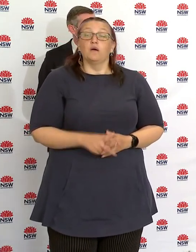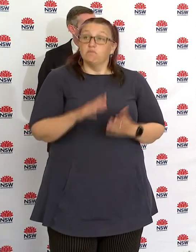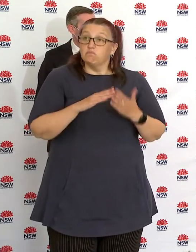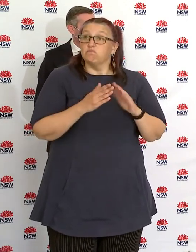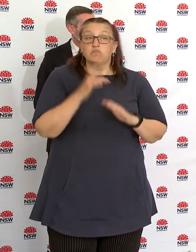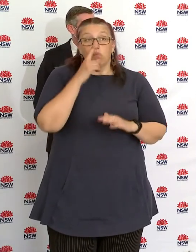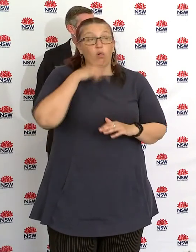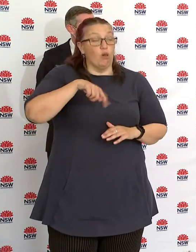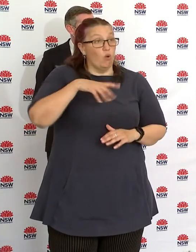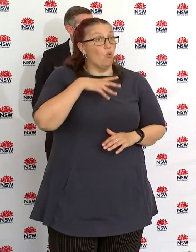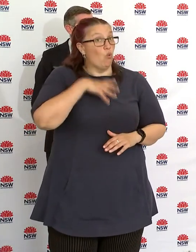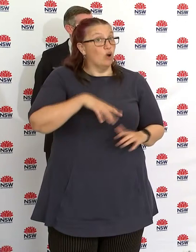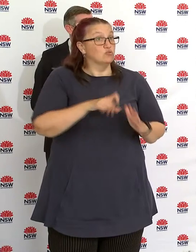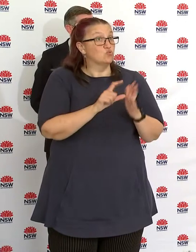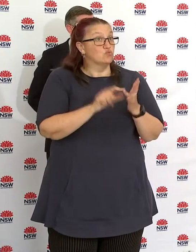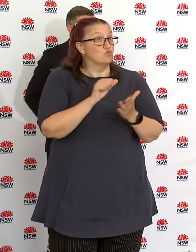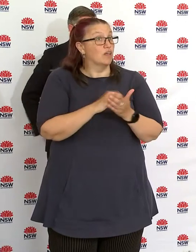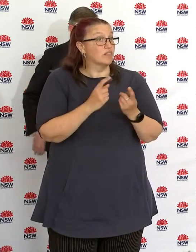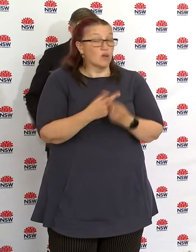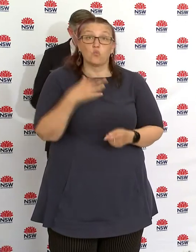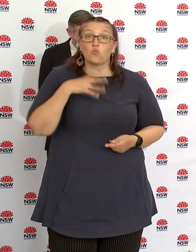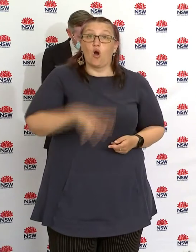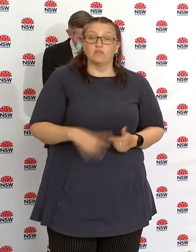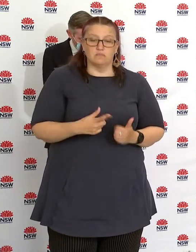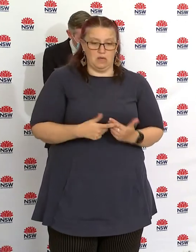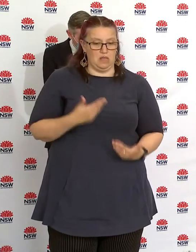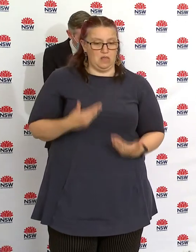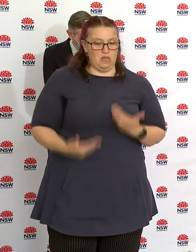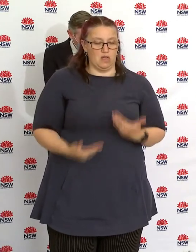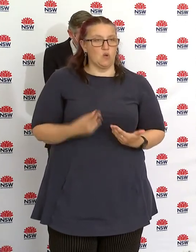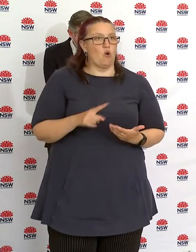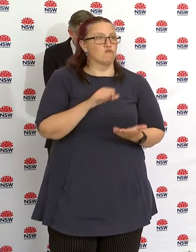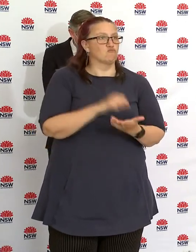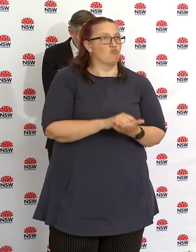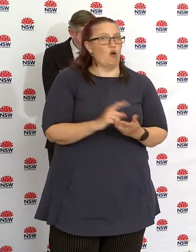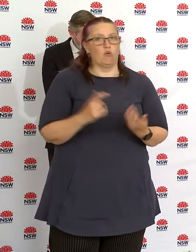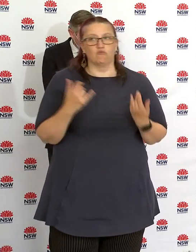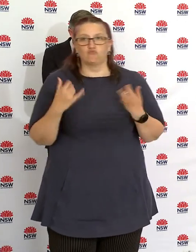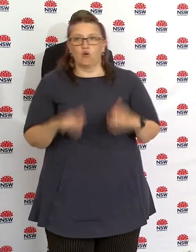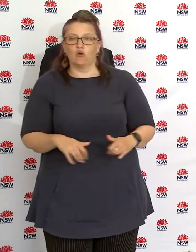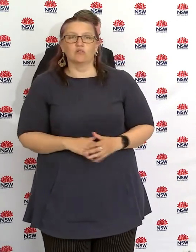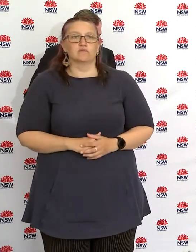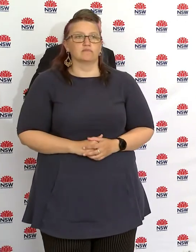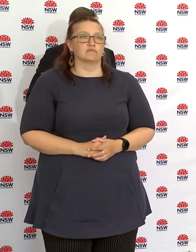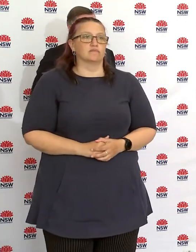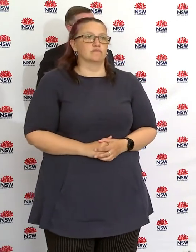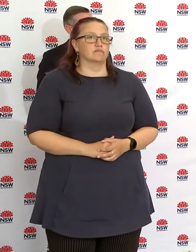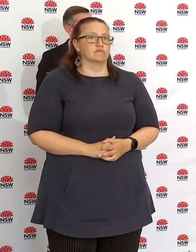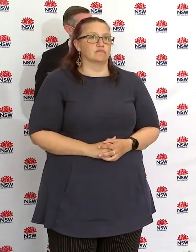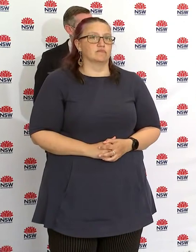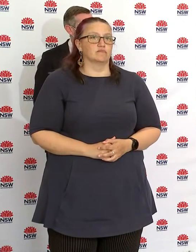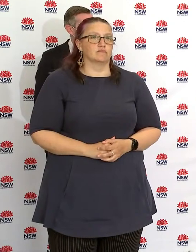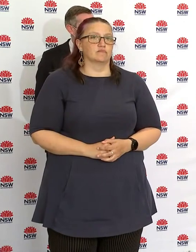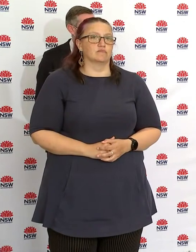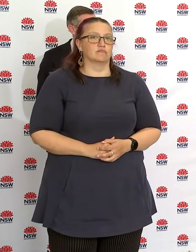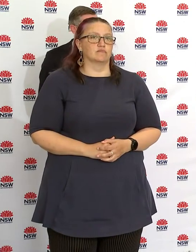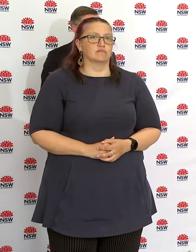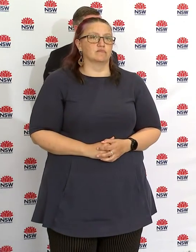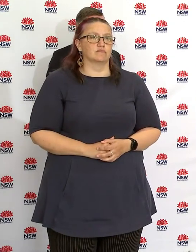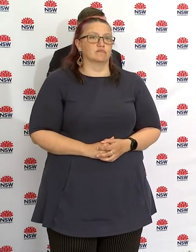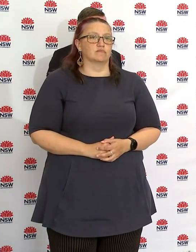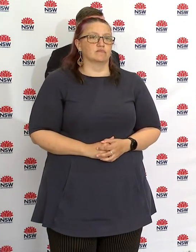right thing, but might be unsure of what the right thing means. And can I just stress, can I just stress very strongly,